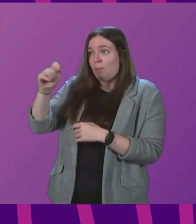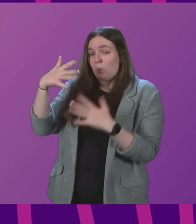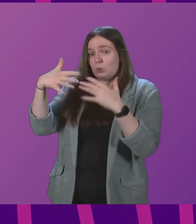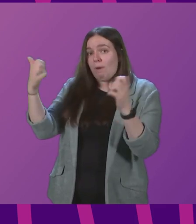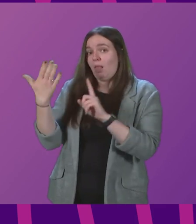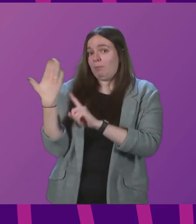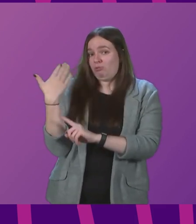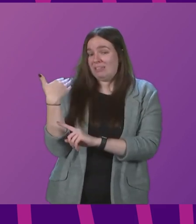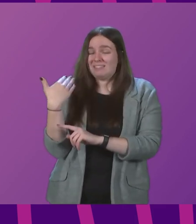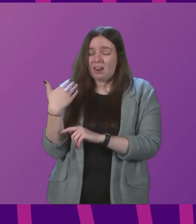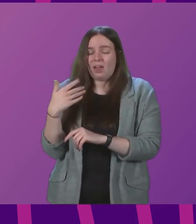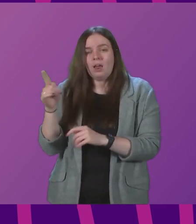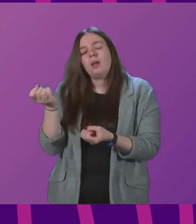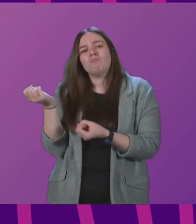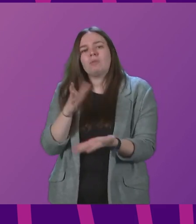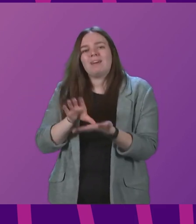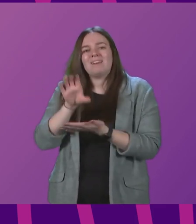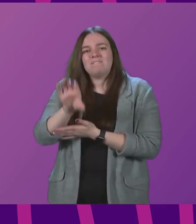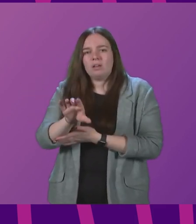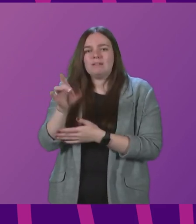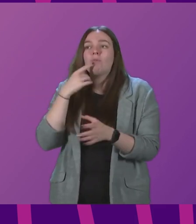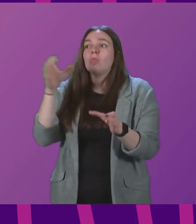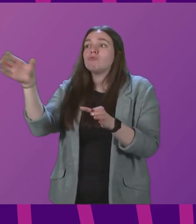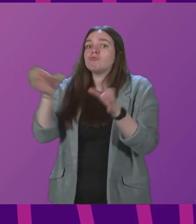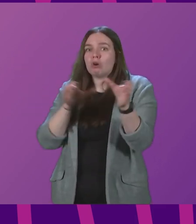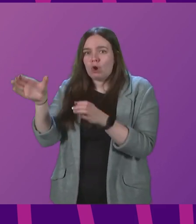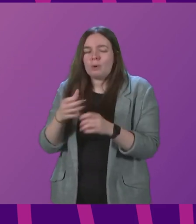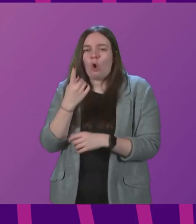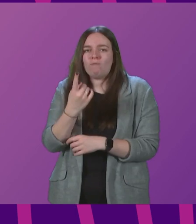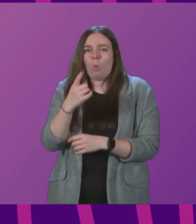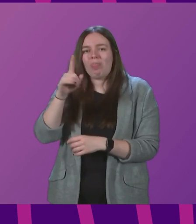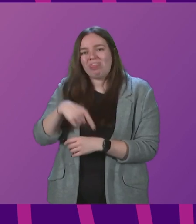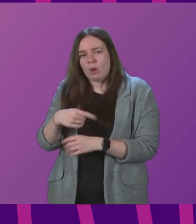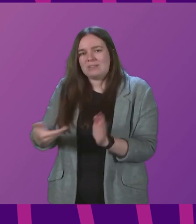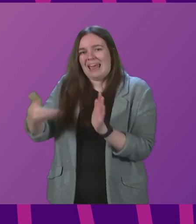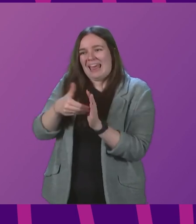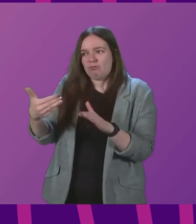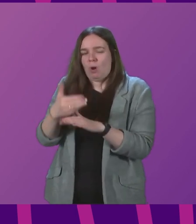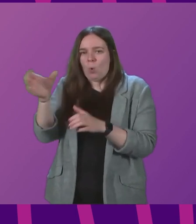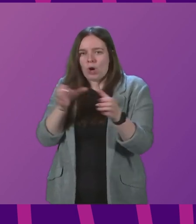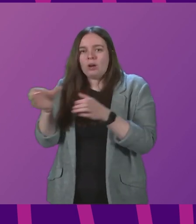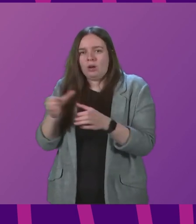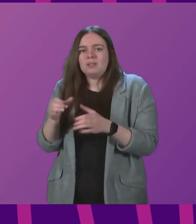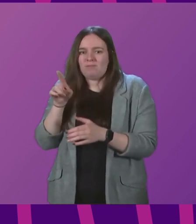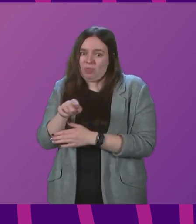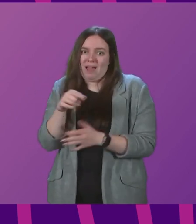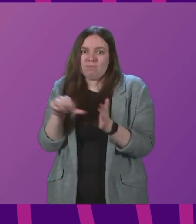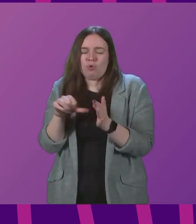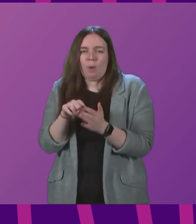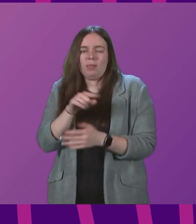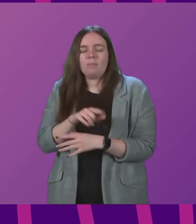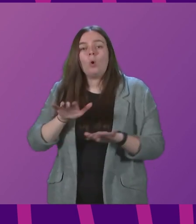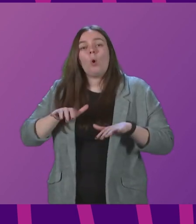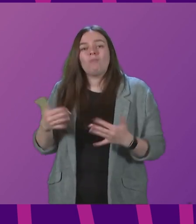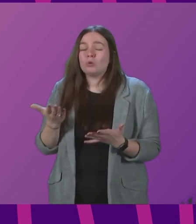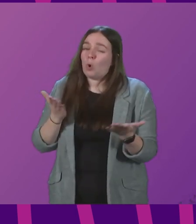recent past, is to provide funding for the recruitment of a thousand additional workers to help with exactly the problem that the member outlines. Of